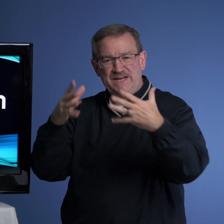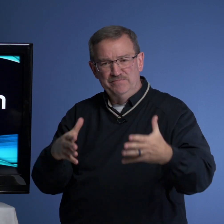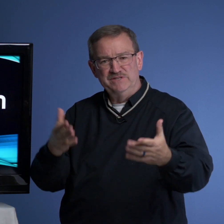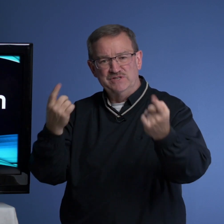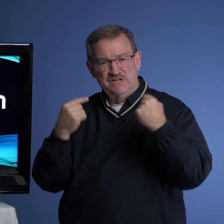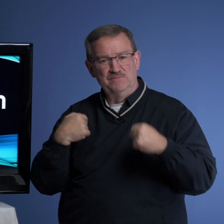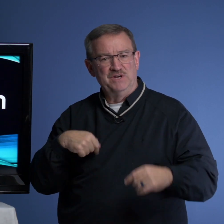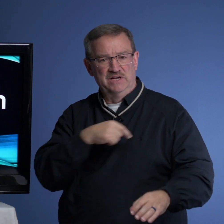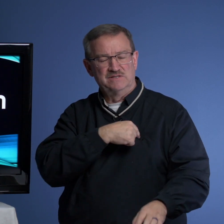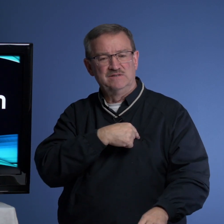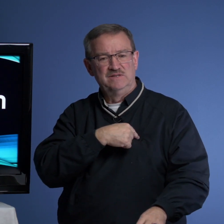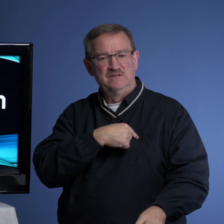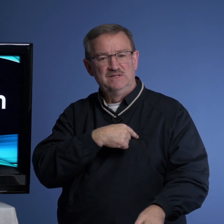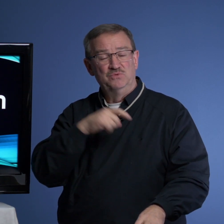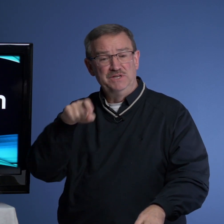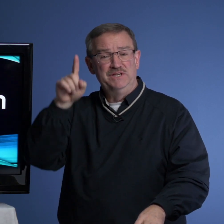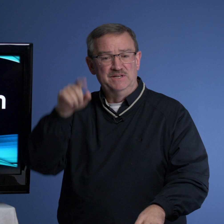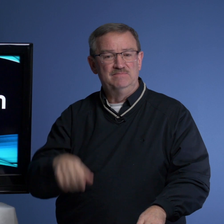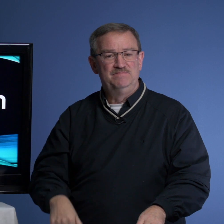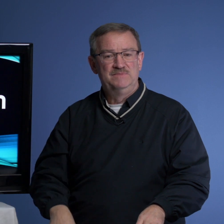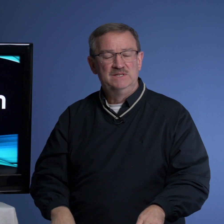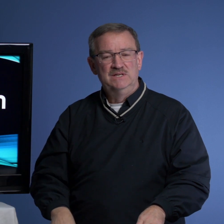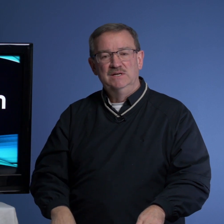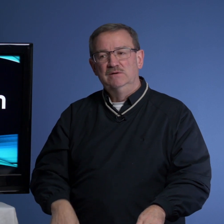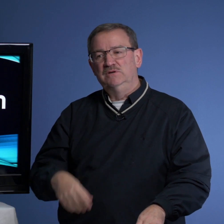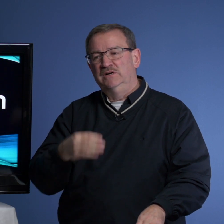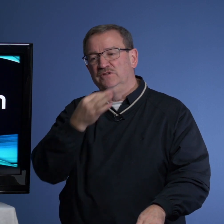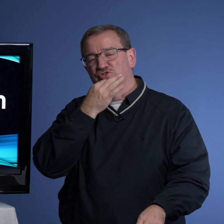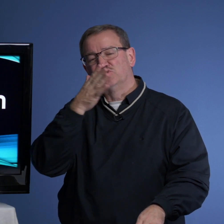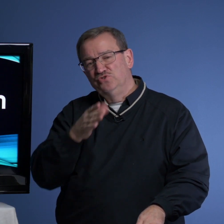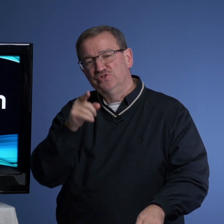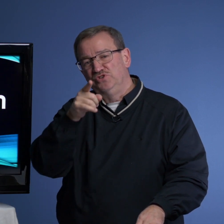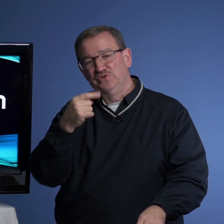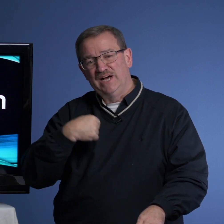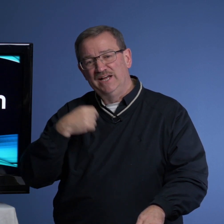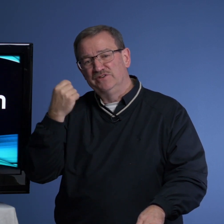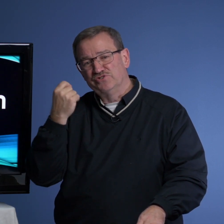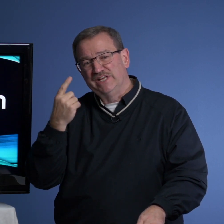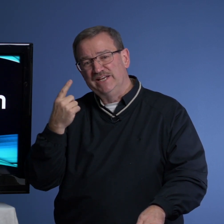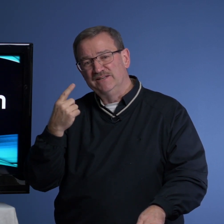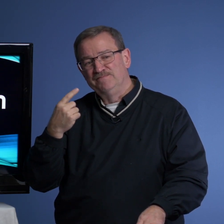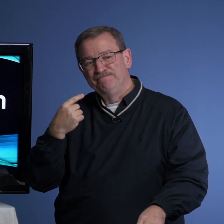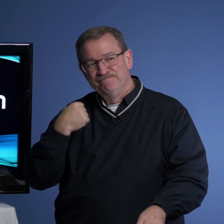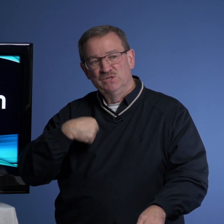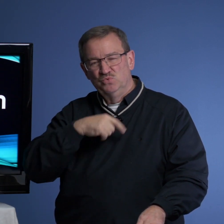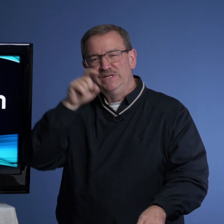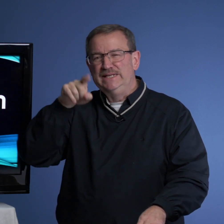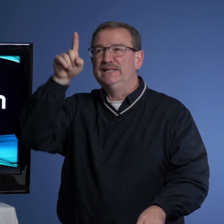enemies that come to us. We need Him. The sooner you and I understand we need